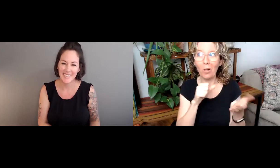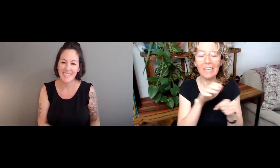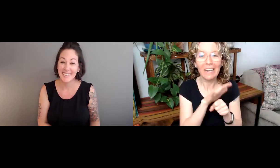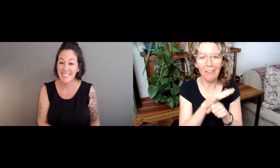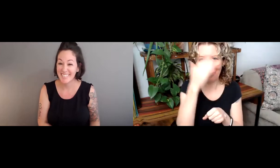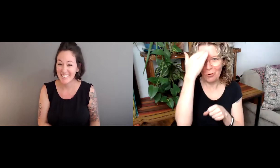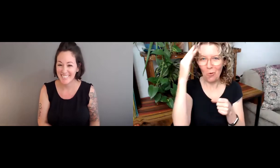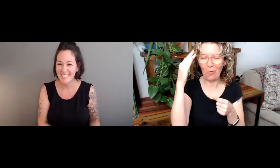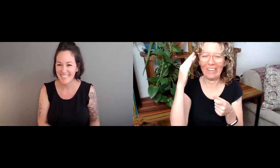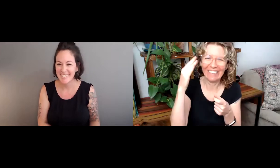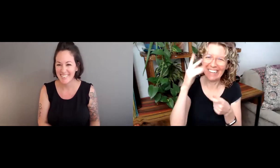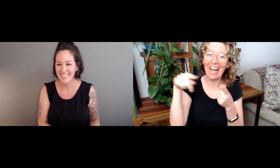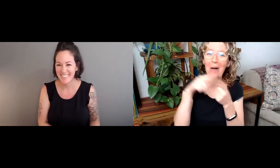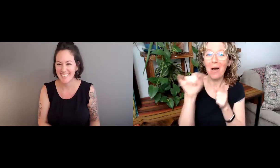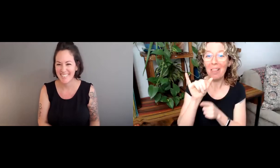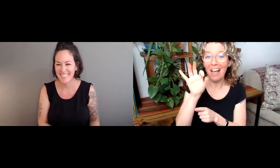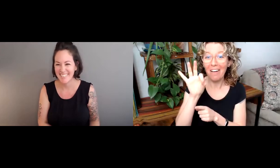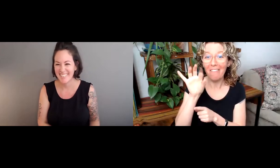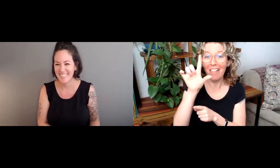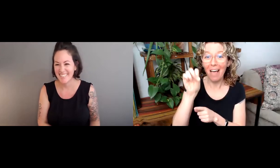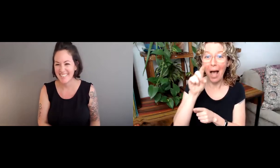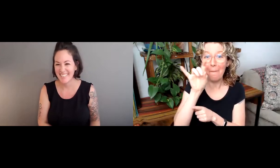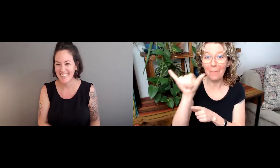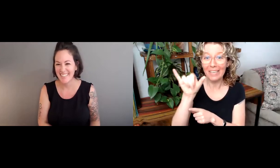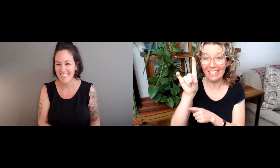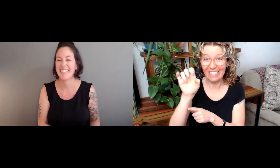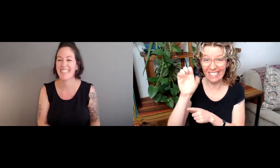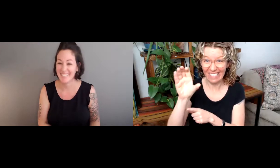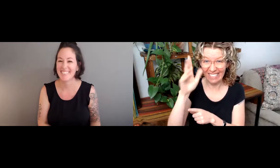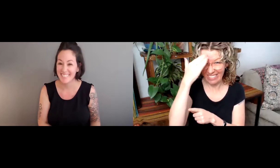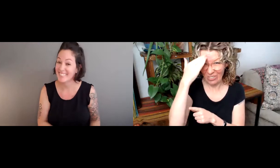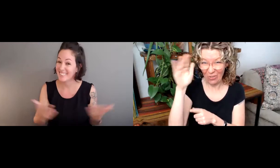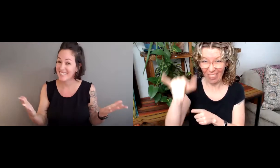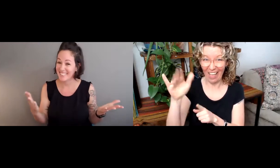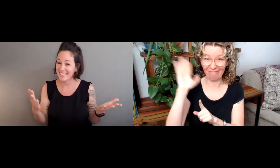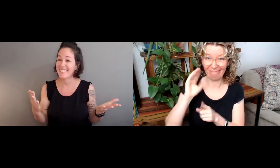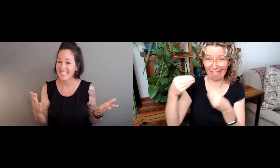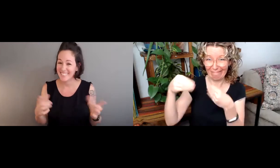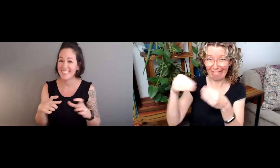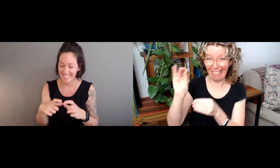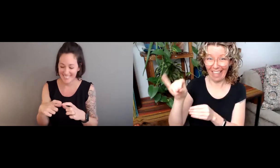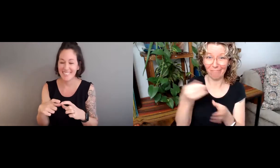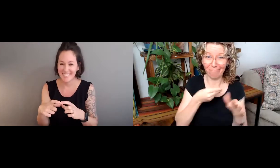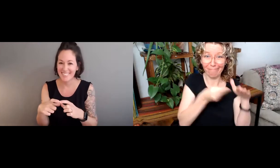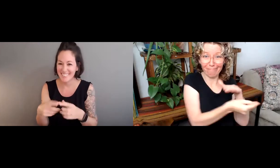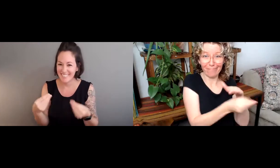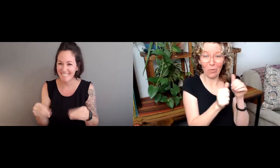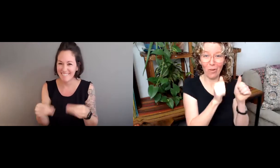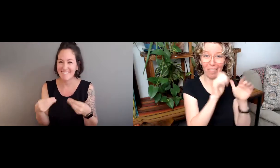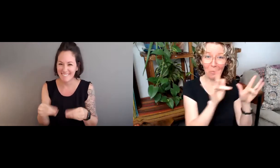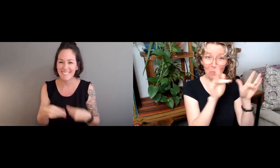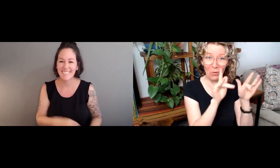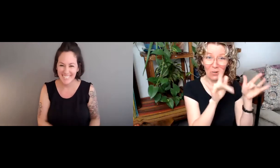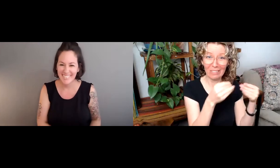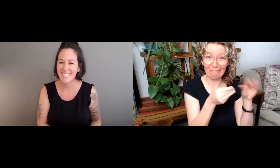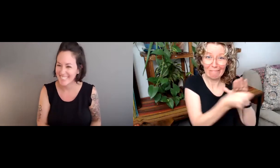the audience might be old enough to know about things like floppy disks, right? I mean, that's the way we